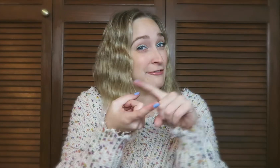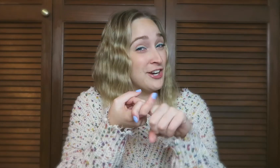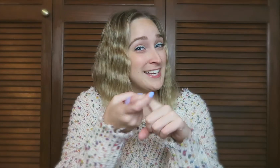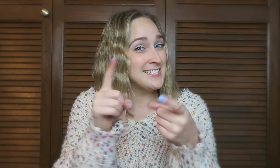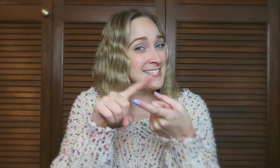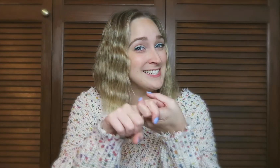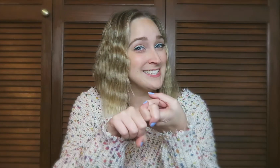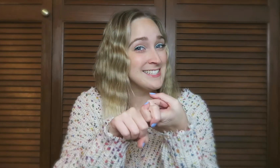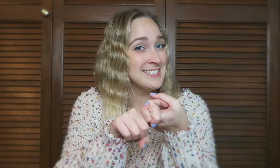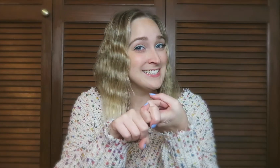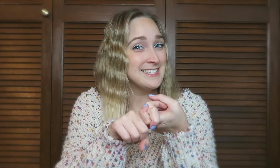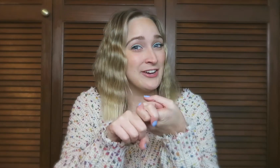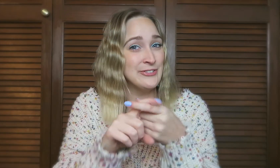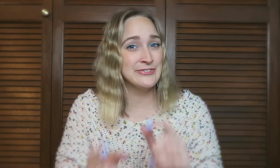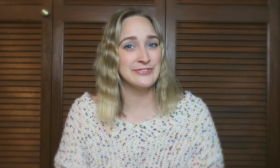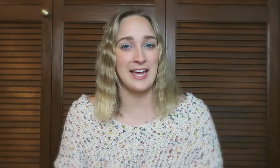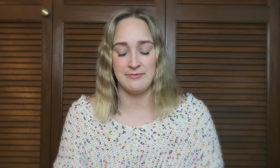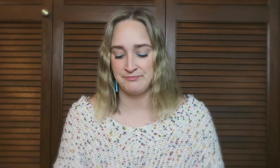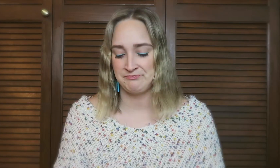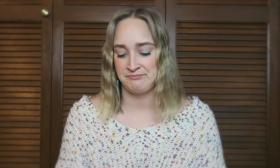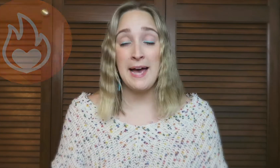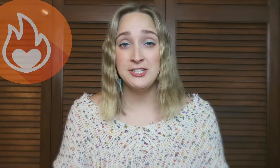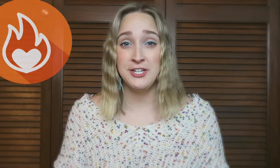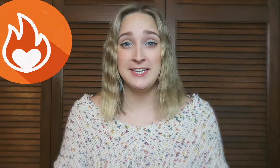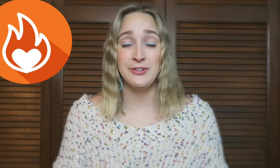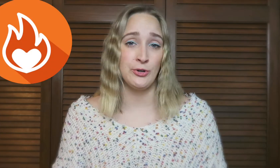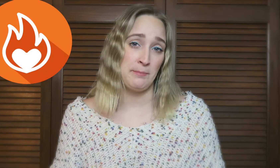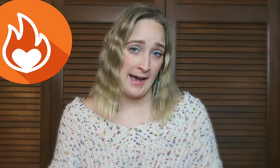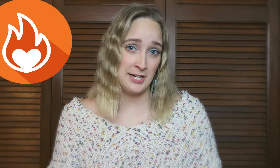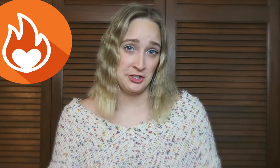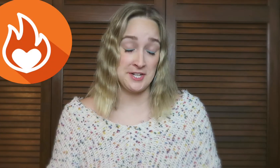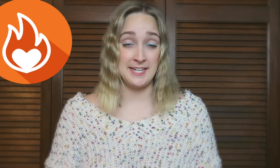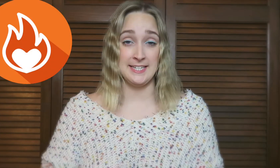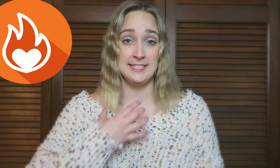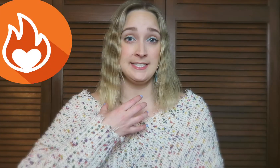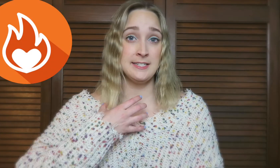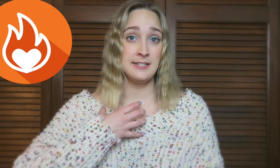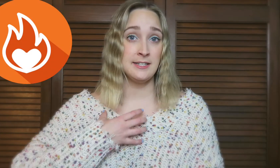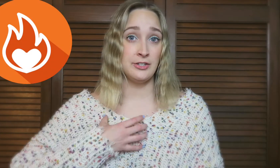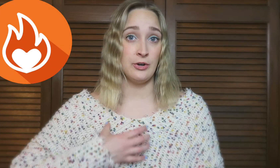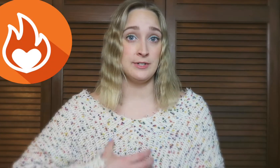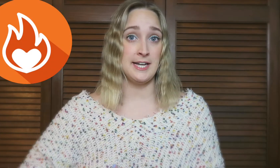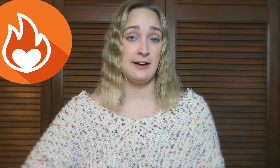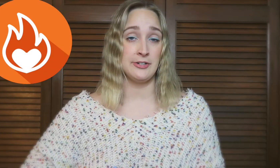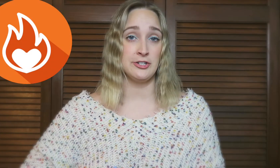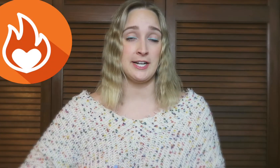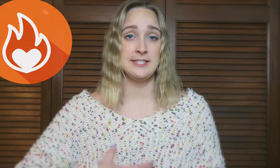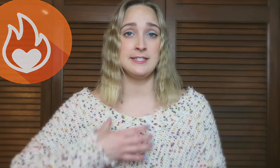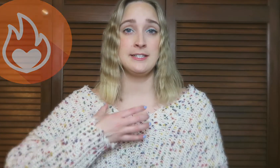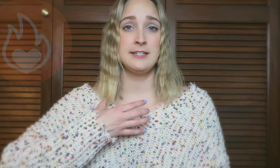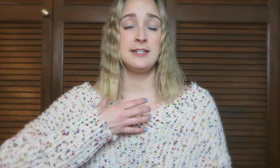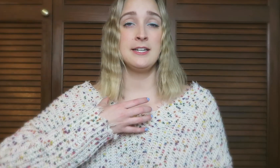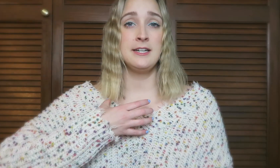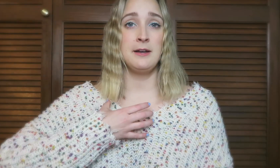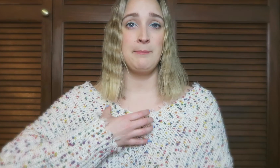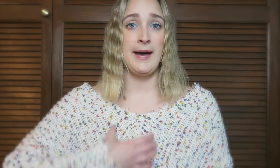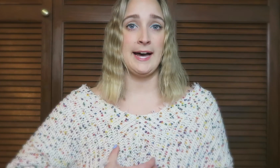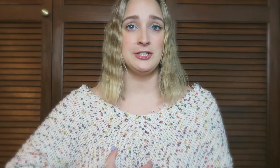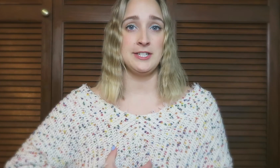friend? No? Okay. Passionate or passion is you go down your chest. Passion.